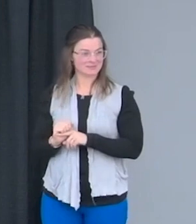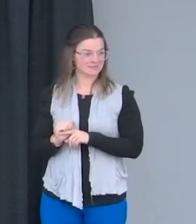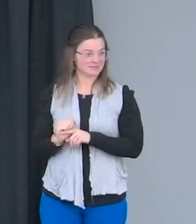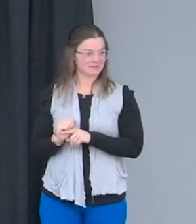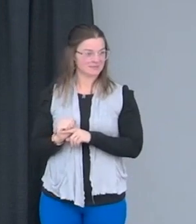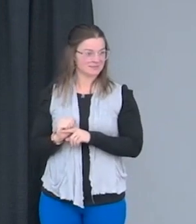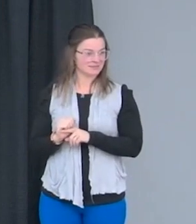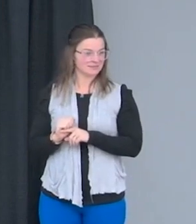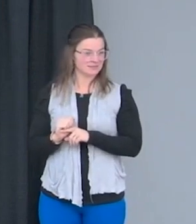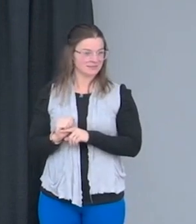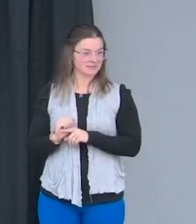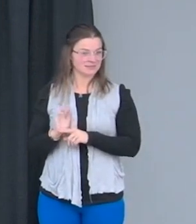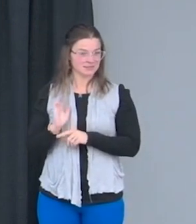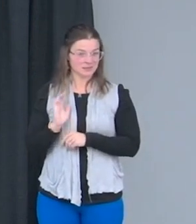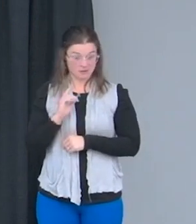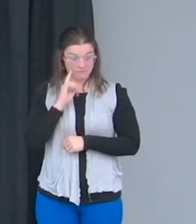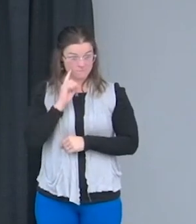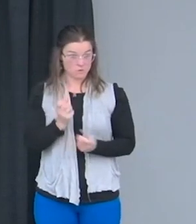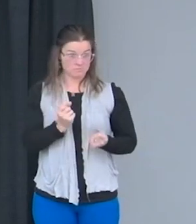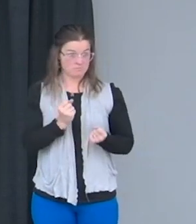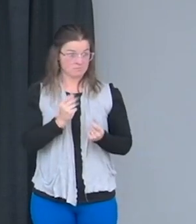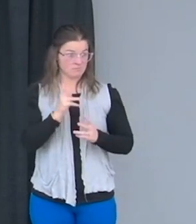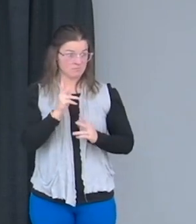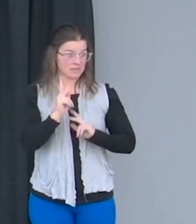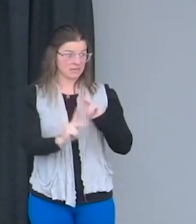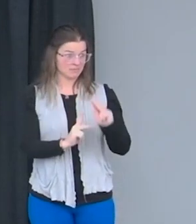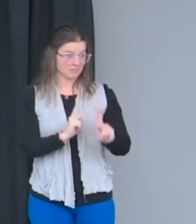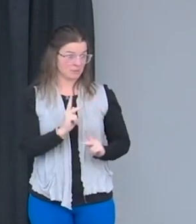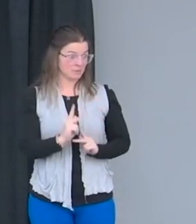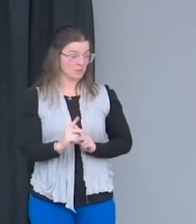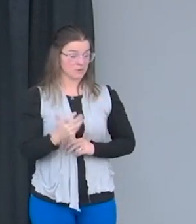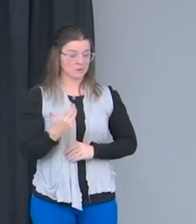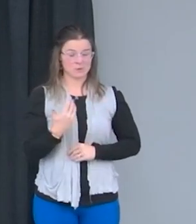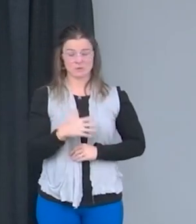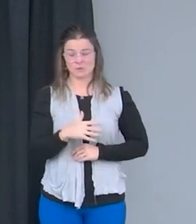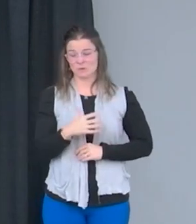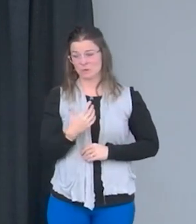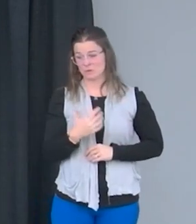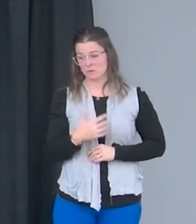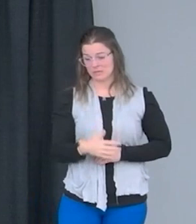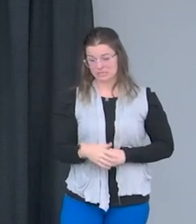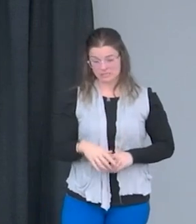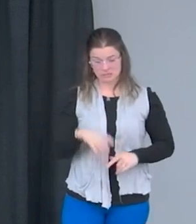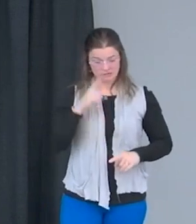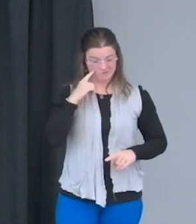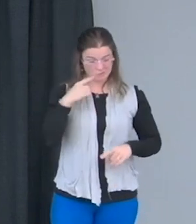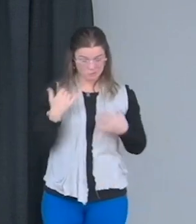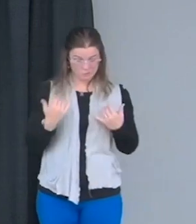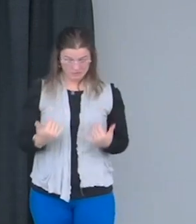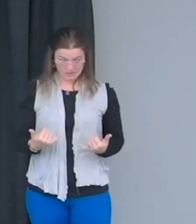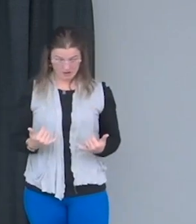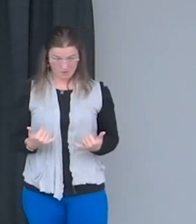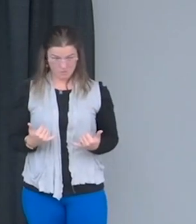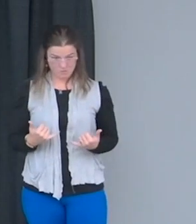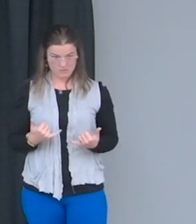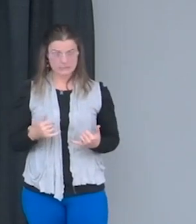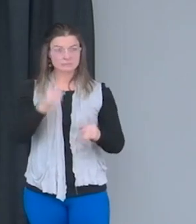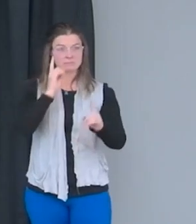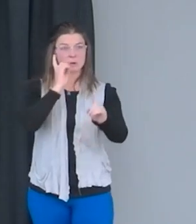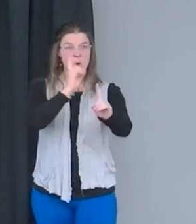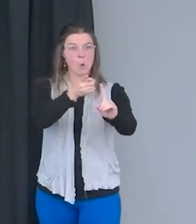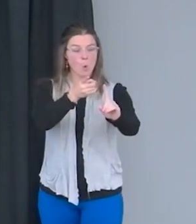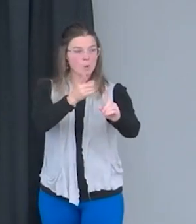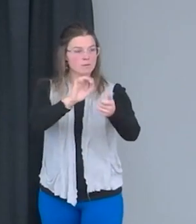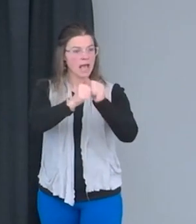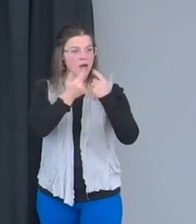and are for many people the difference between where they're at and where they're going to go. So I thank